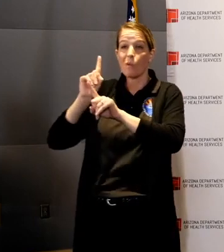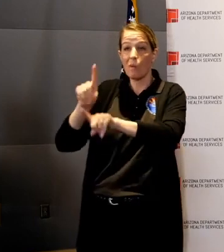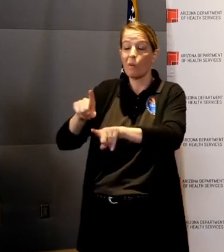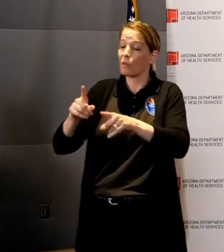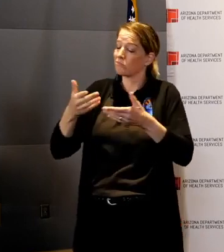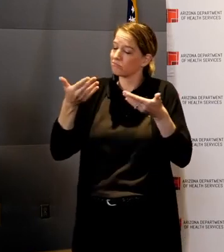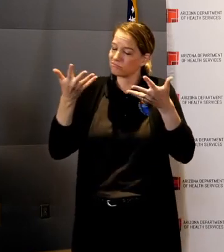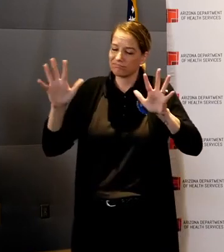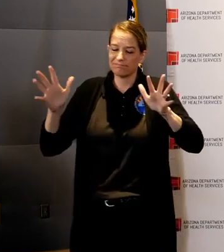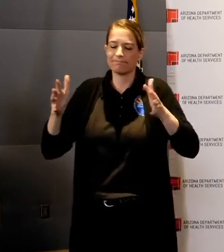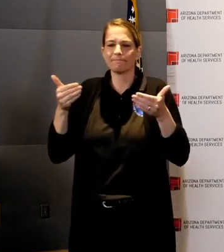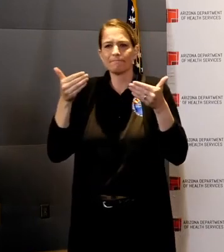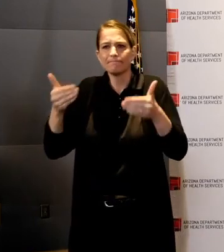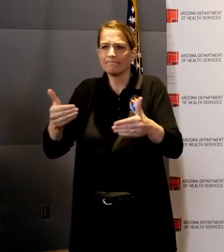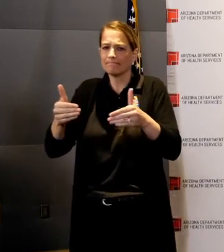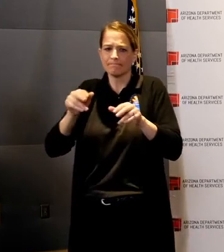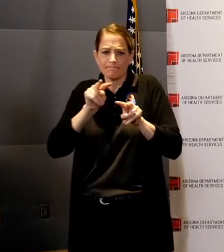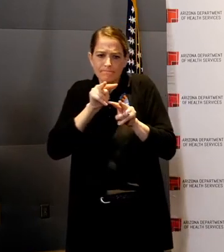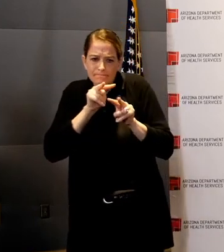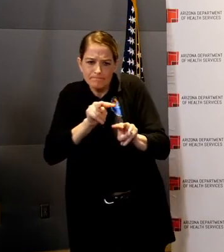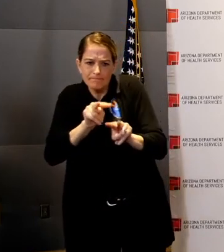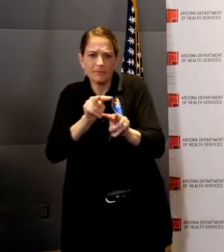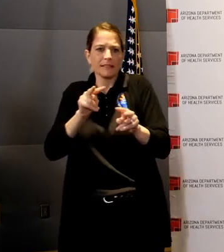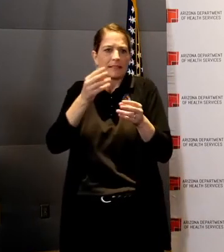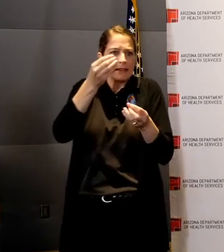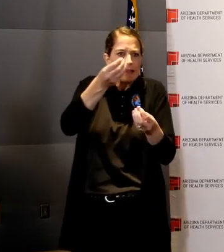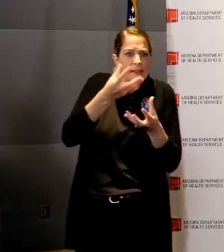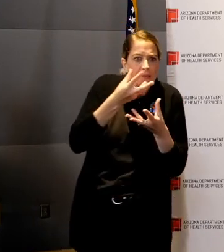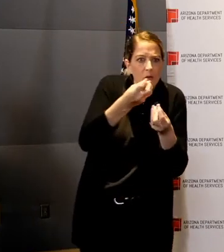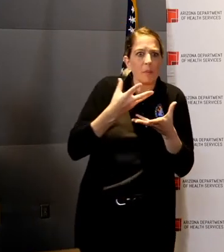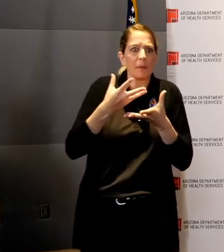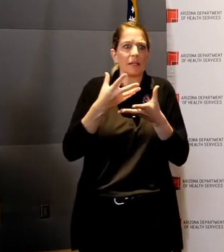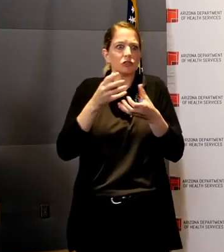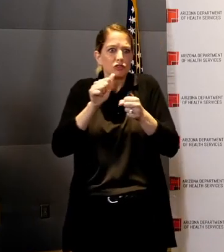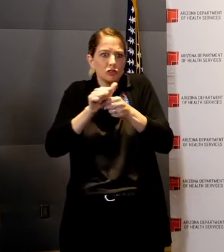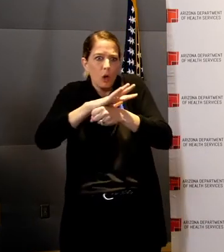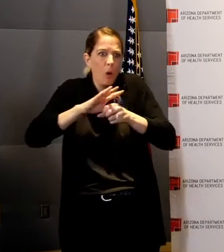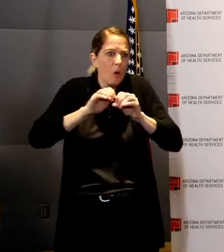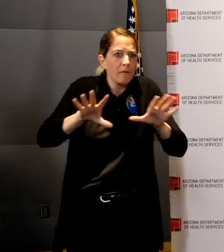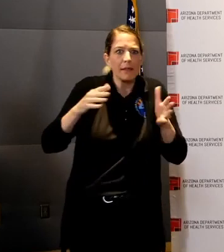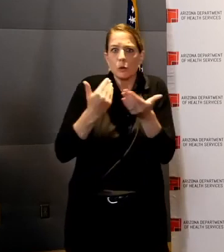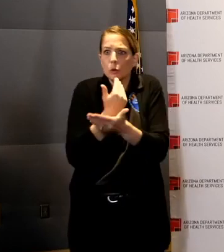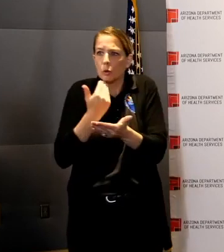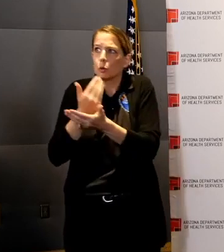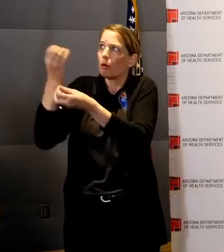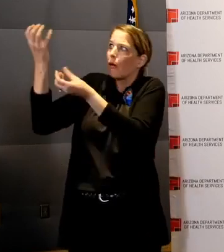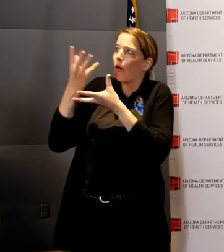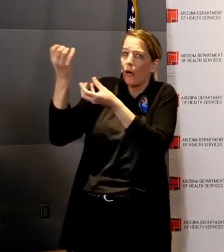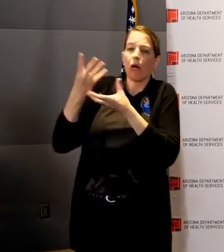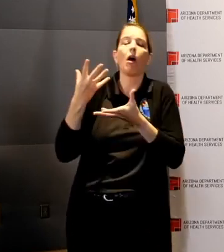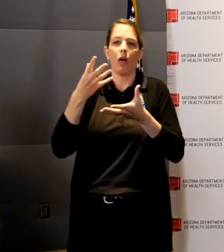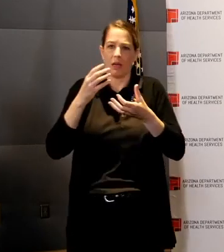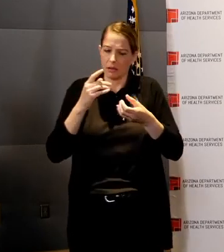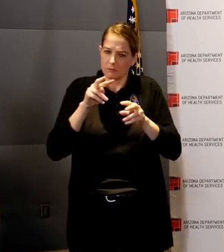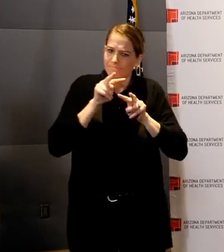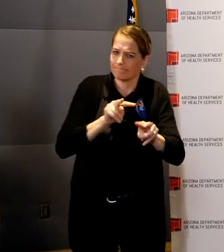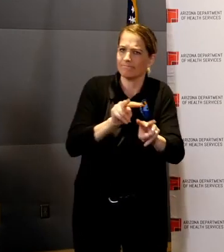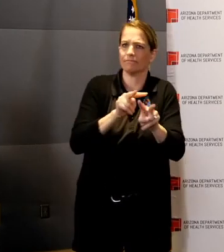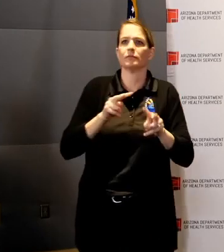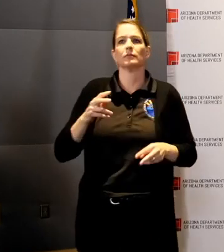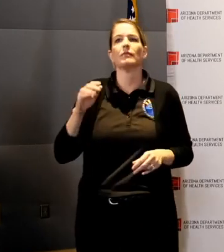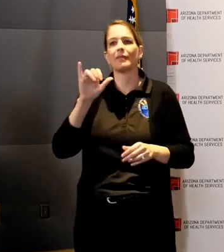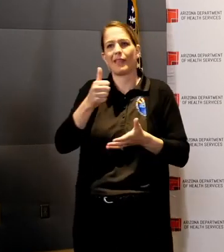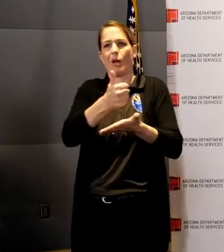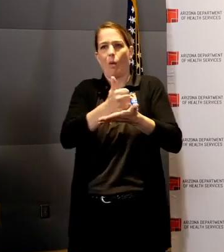enhanced surveillance for information related to COVID-19 will assist greatly, providing awareness of our hospital capacity and